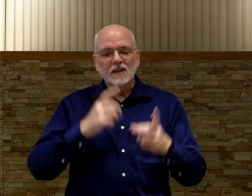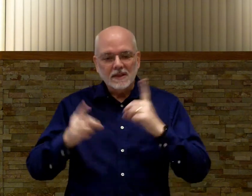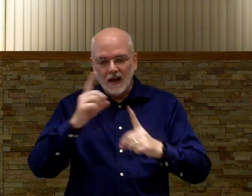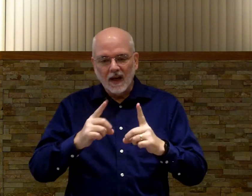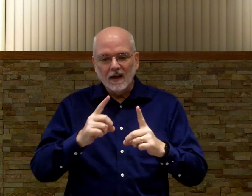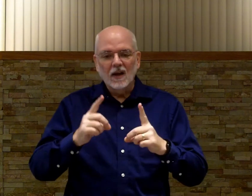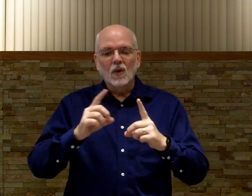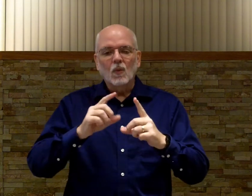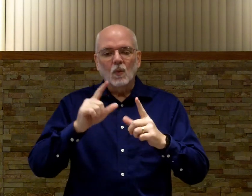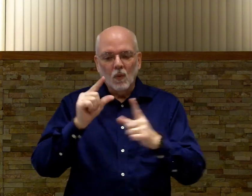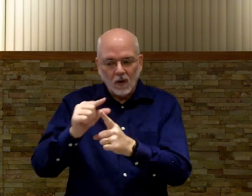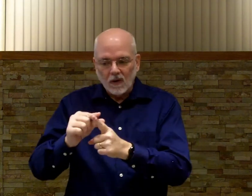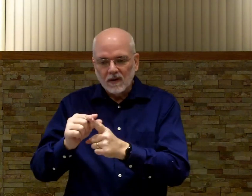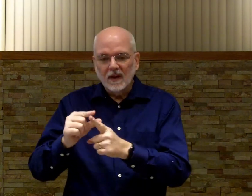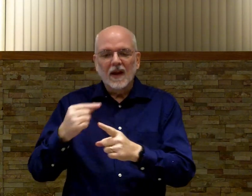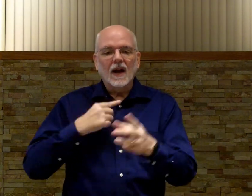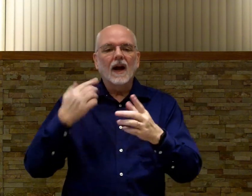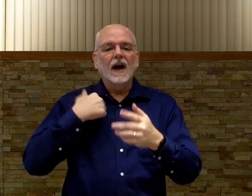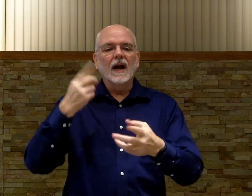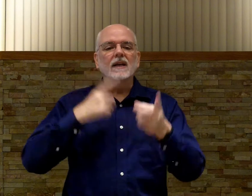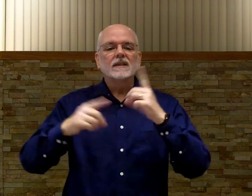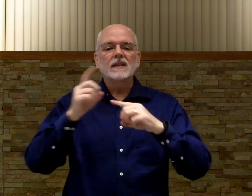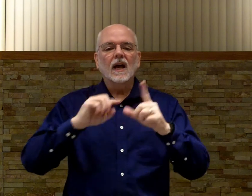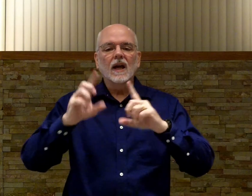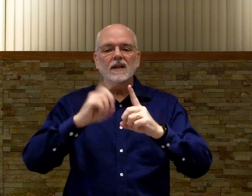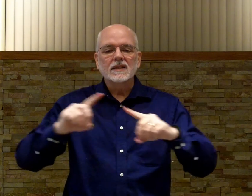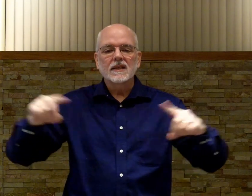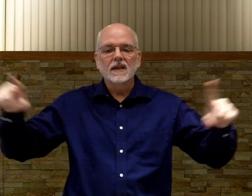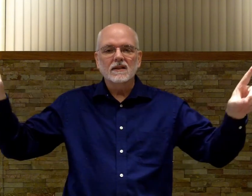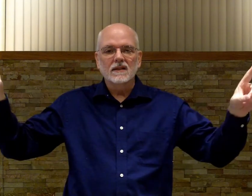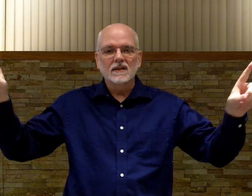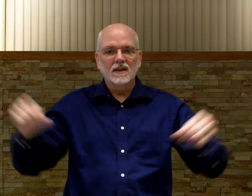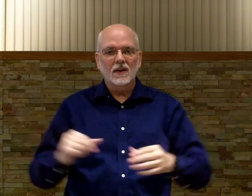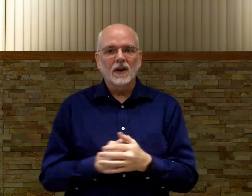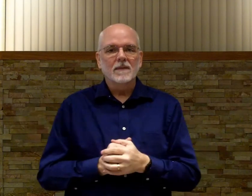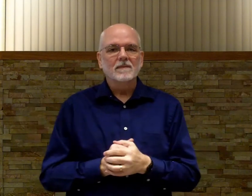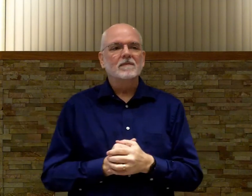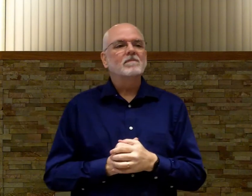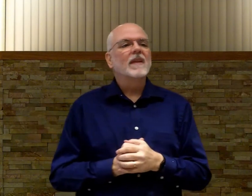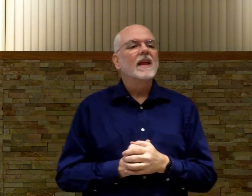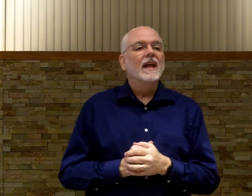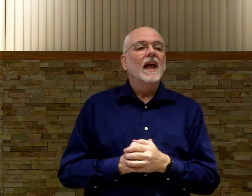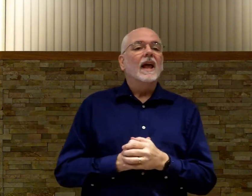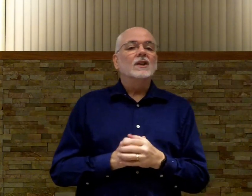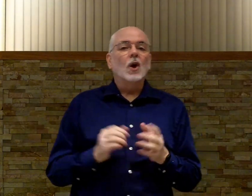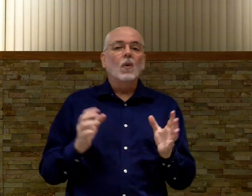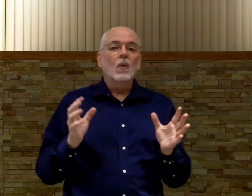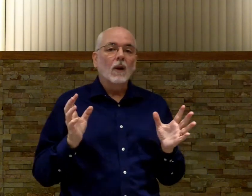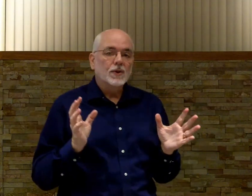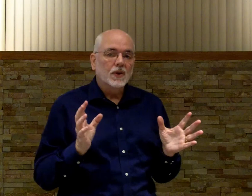sign words. I sign sentences. Okay? And so, what I want you